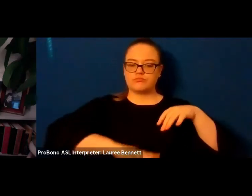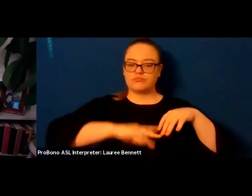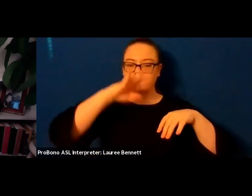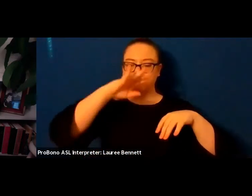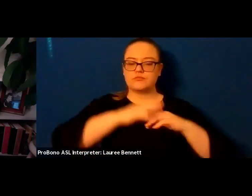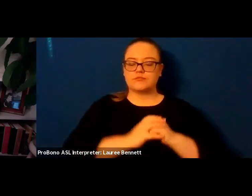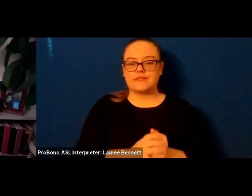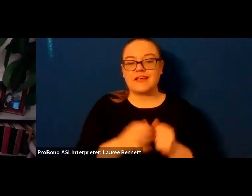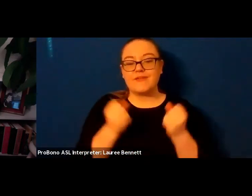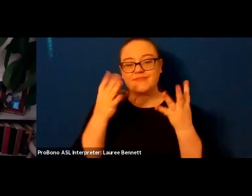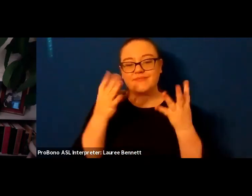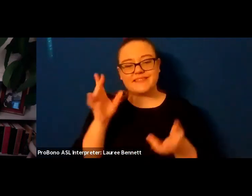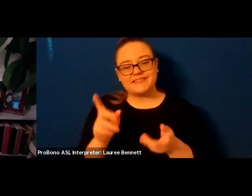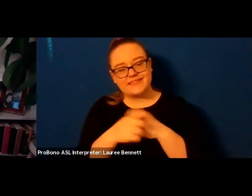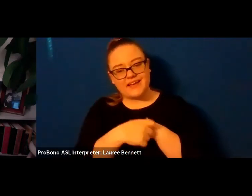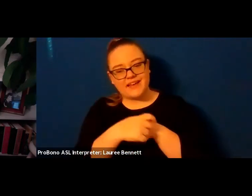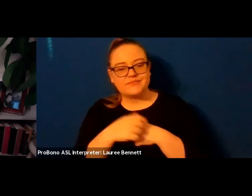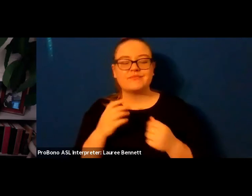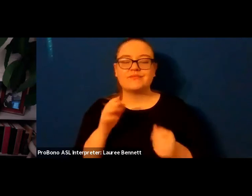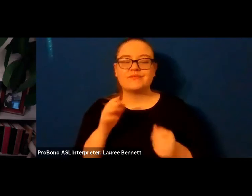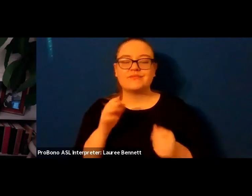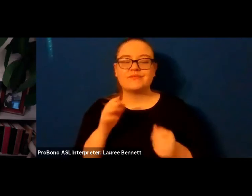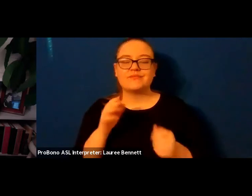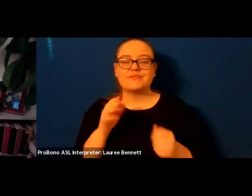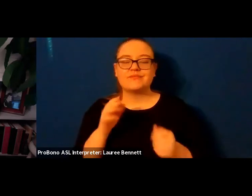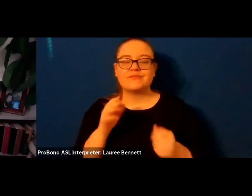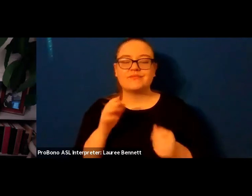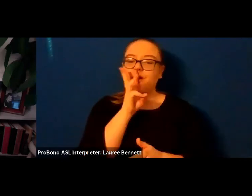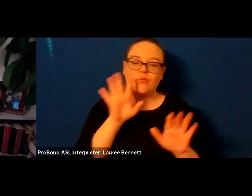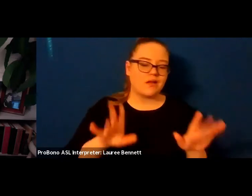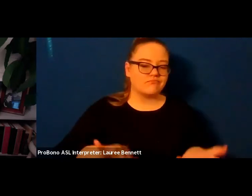rise limpid and able to bend light